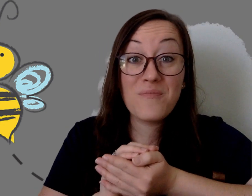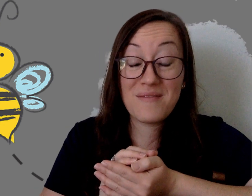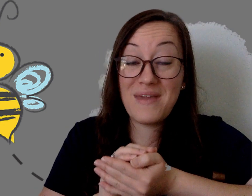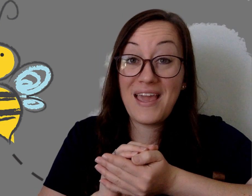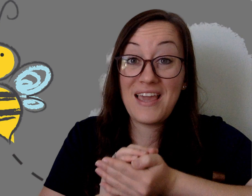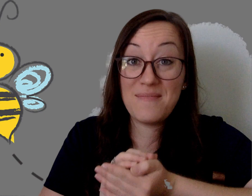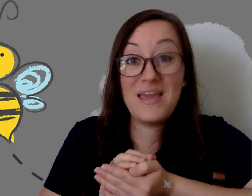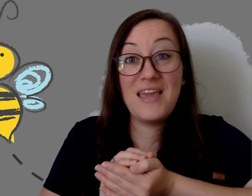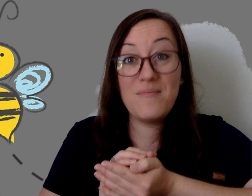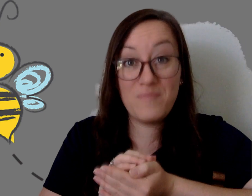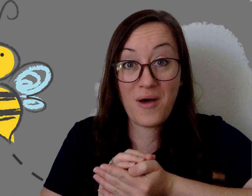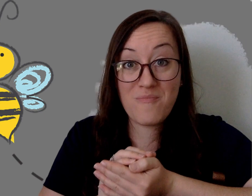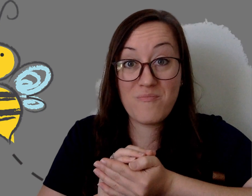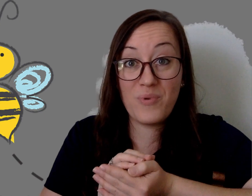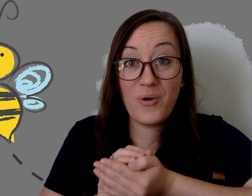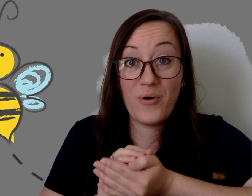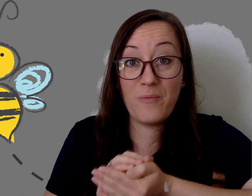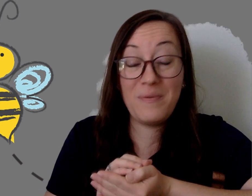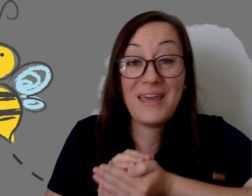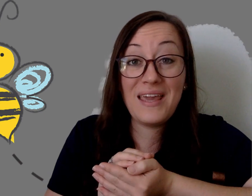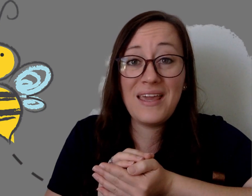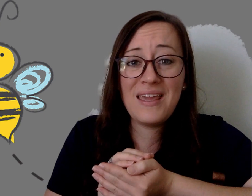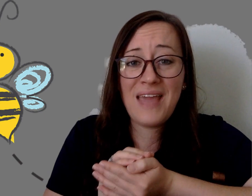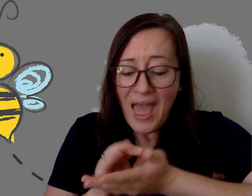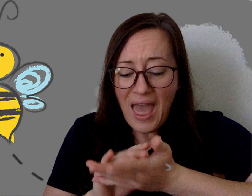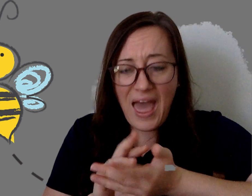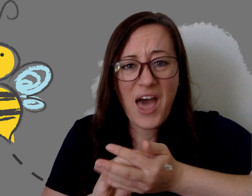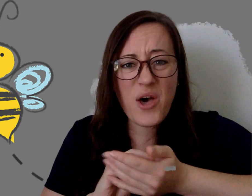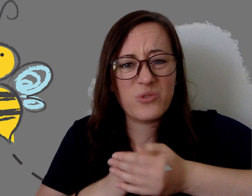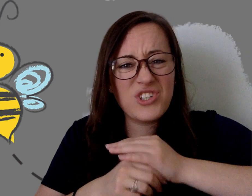my baby bumblebee ouch